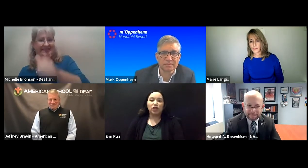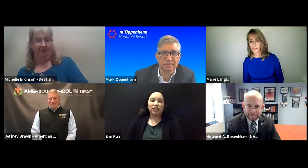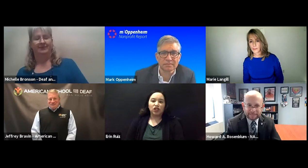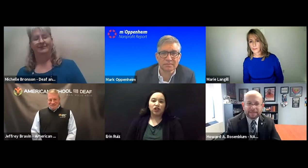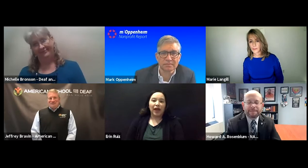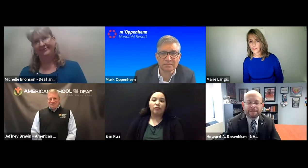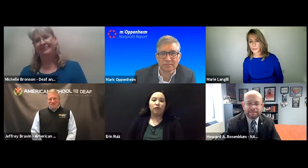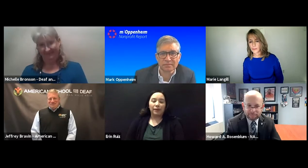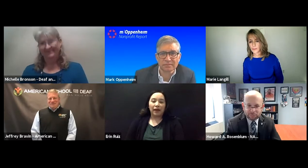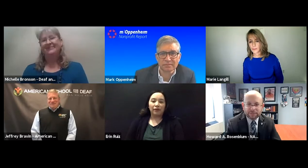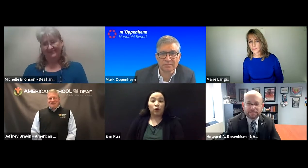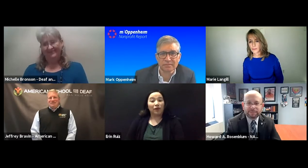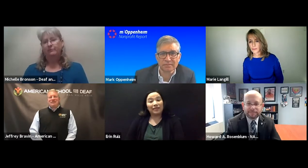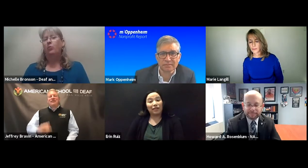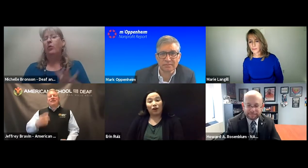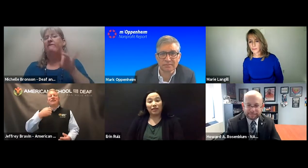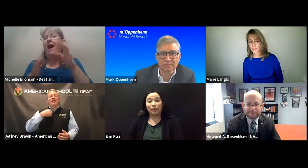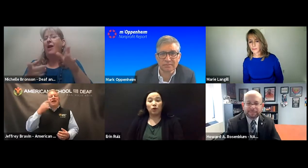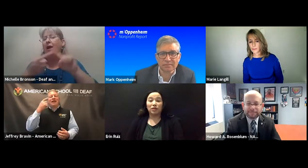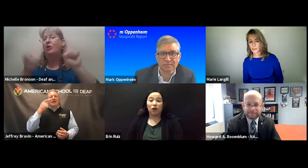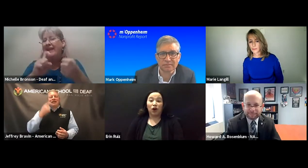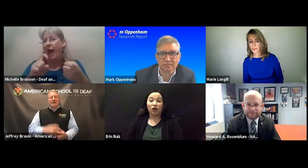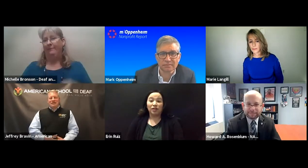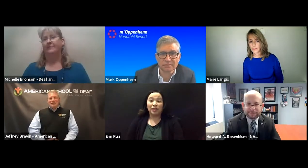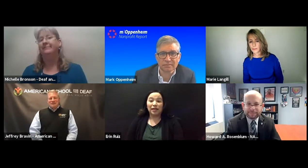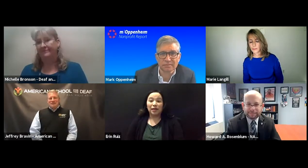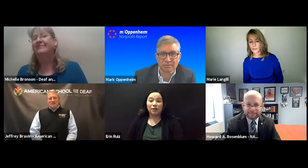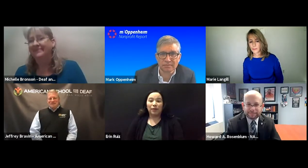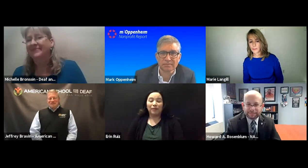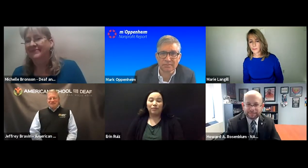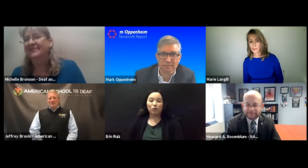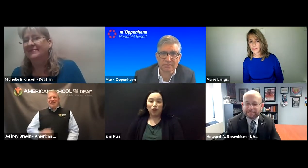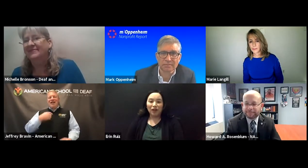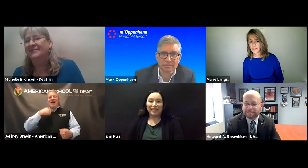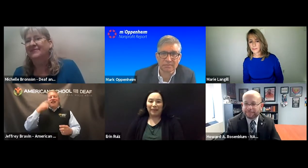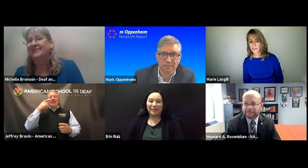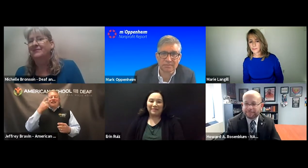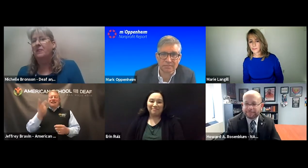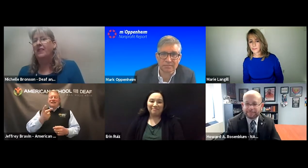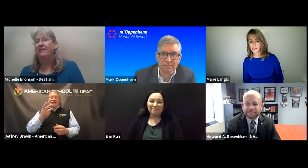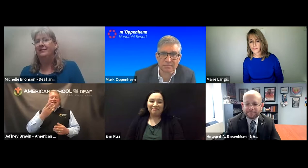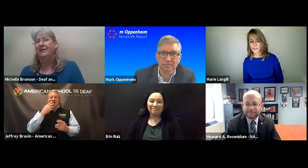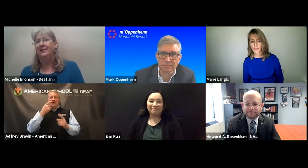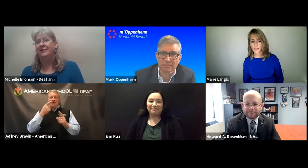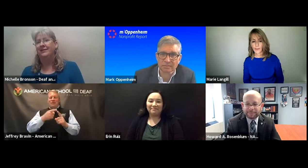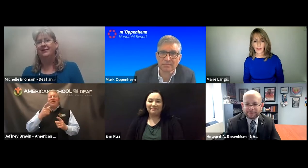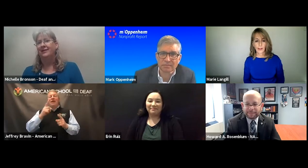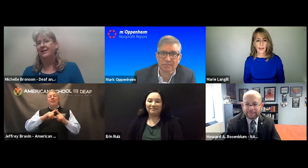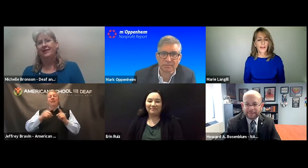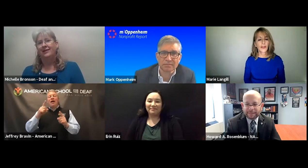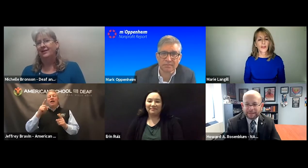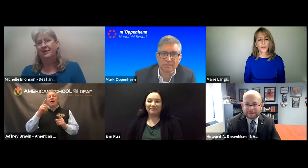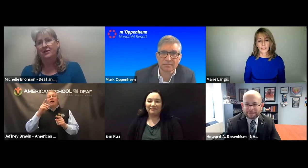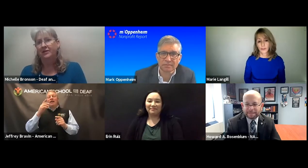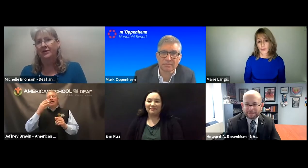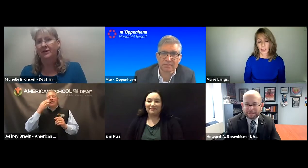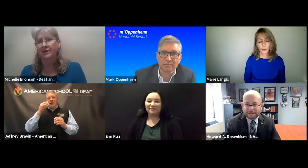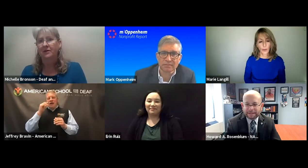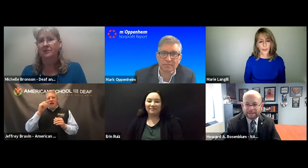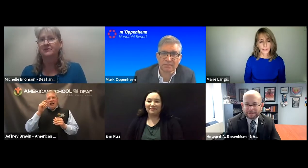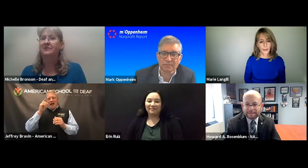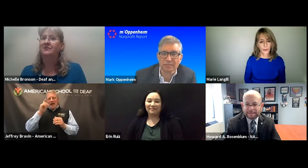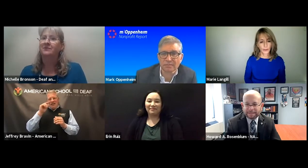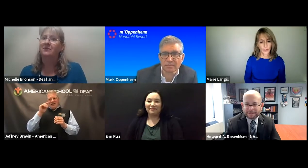willing to gesture and write back and forth, and there are some who still aren't, but we're all adapting. I think you made such